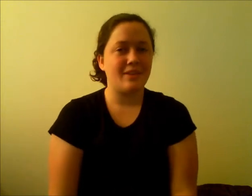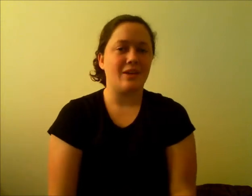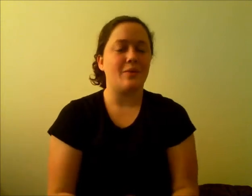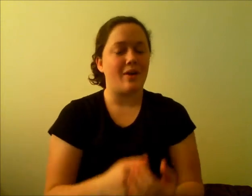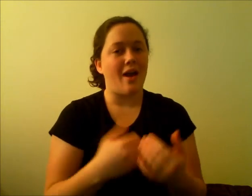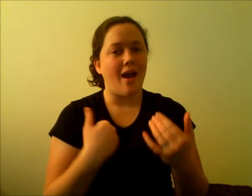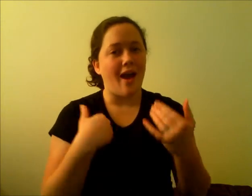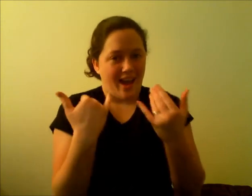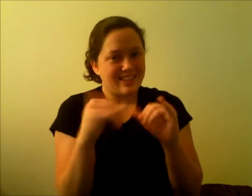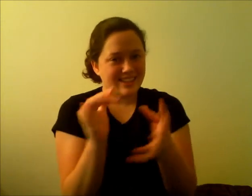To me